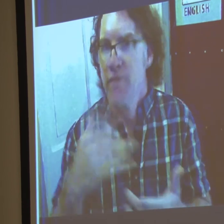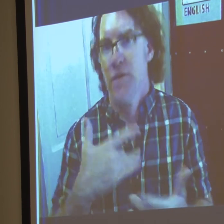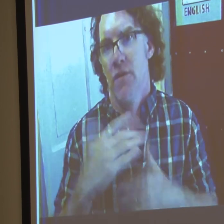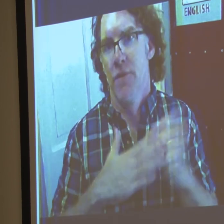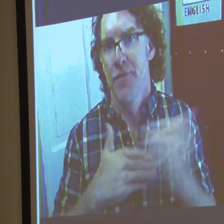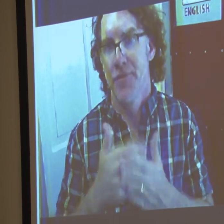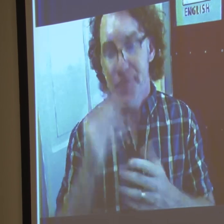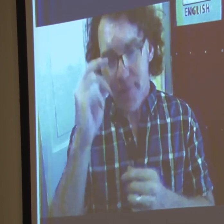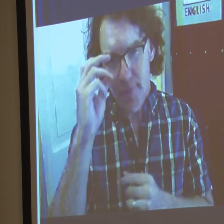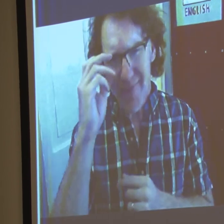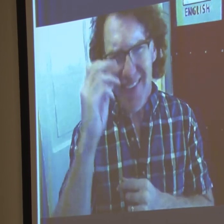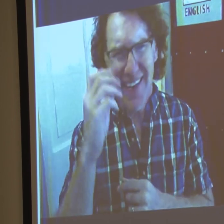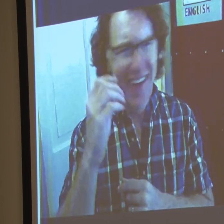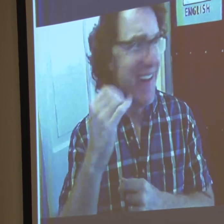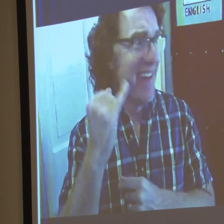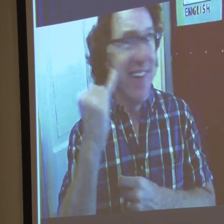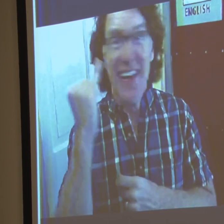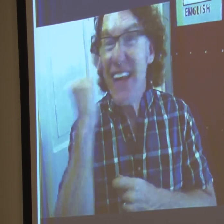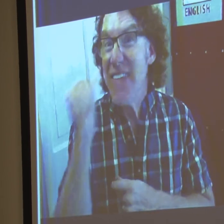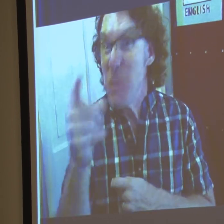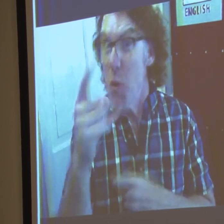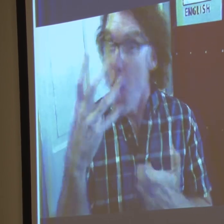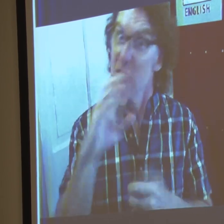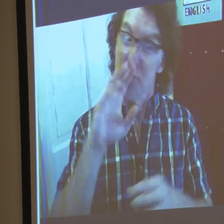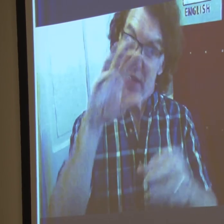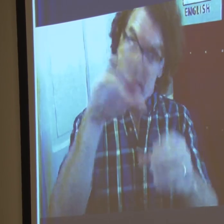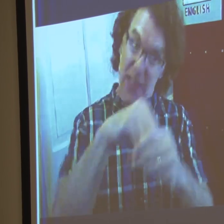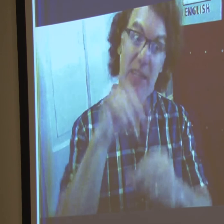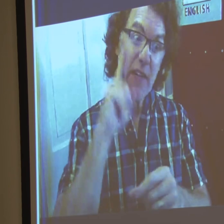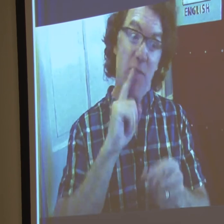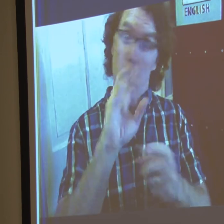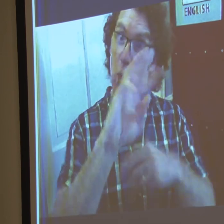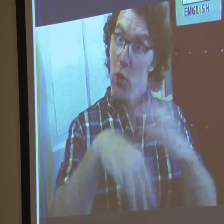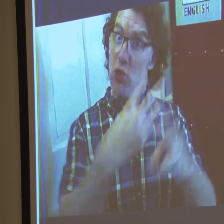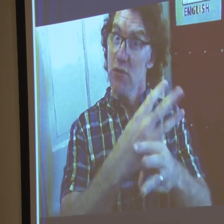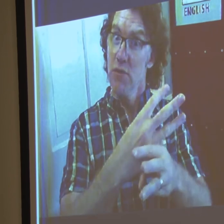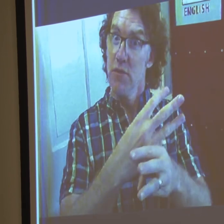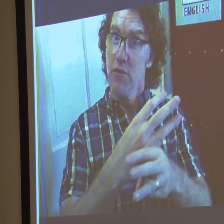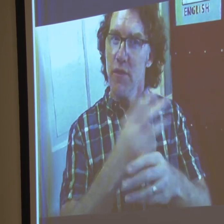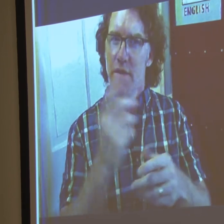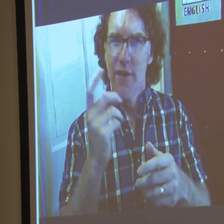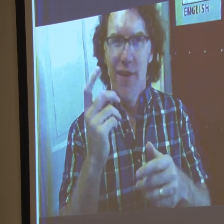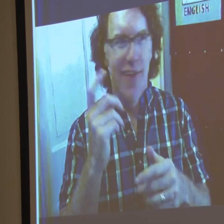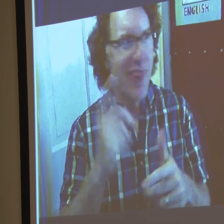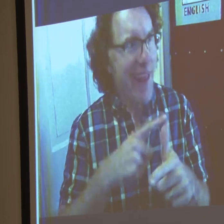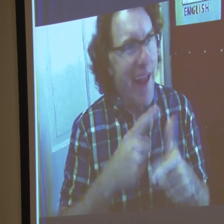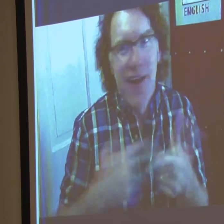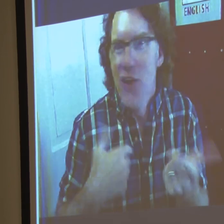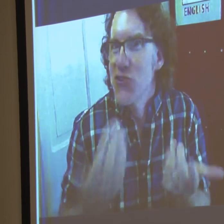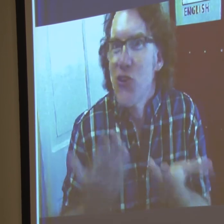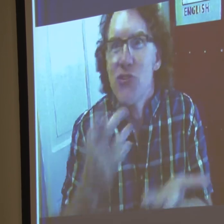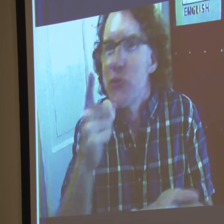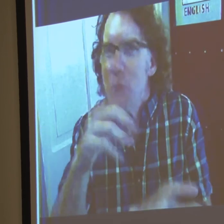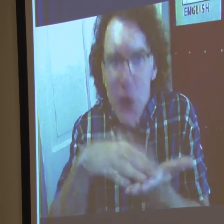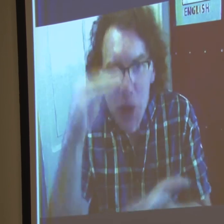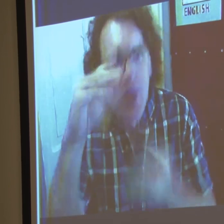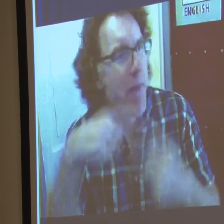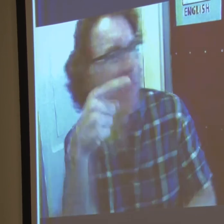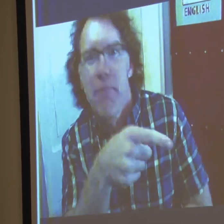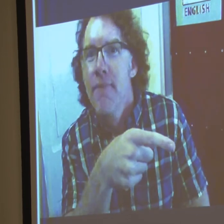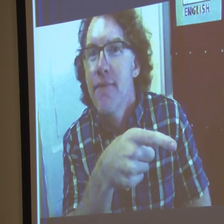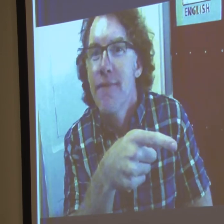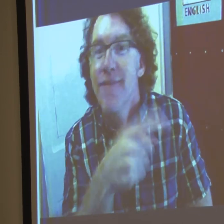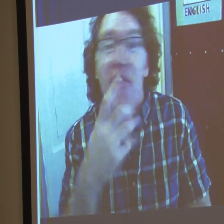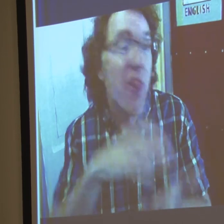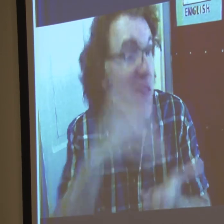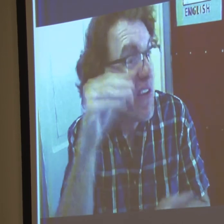support you and support your culture. And you just need to feel comfortable with that. If you want to be involved in the deaf world, then